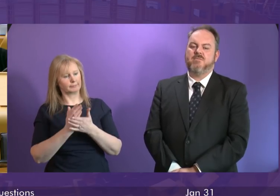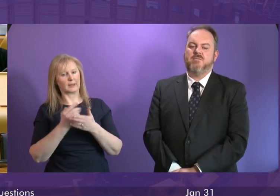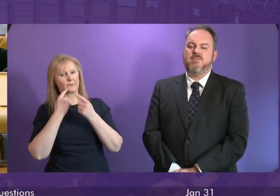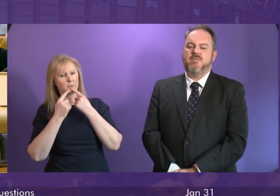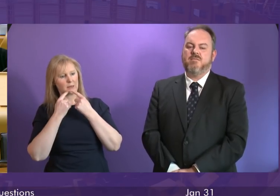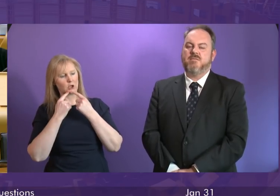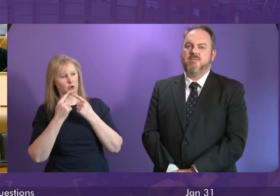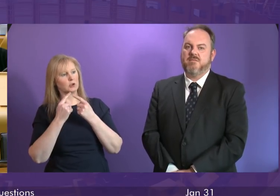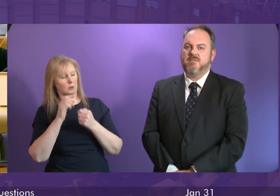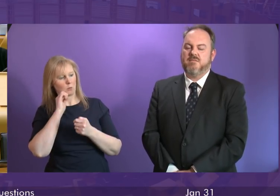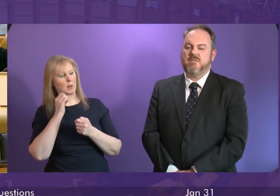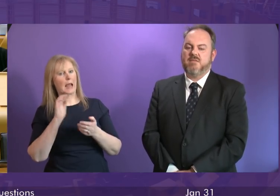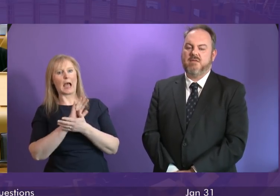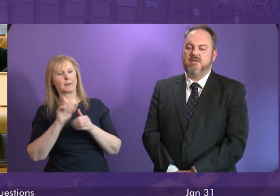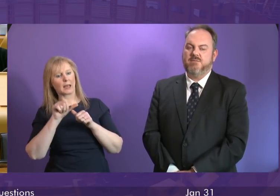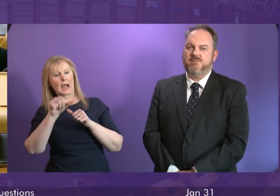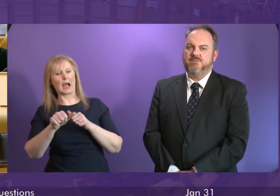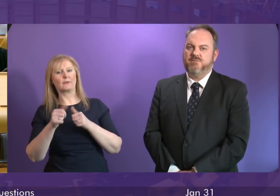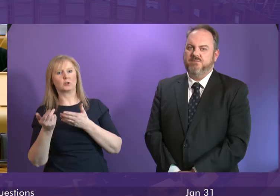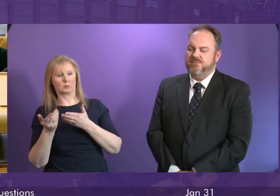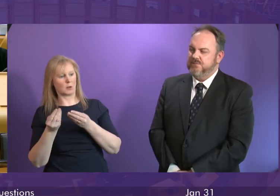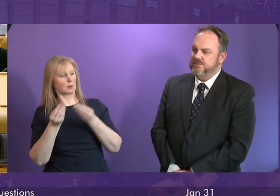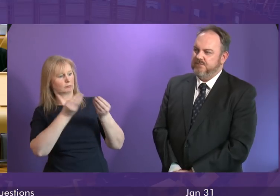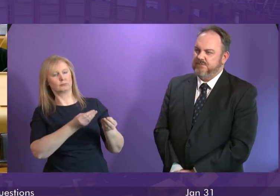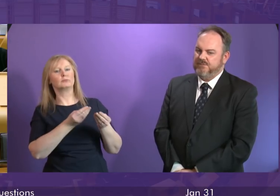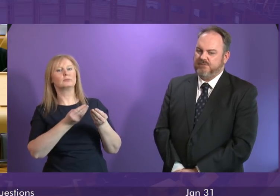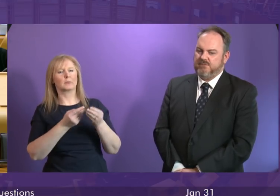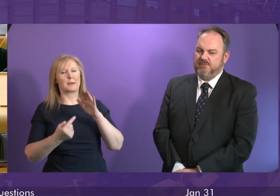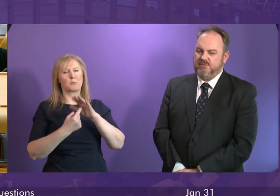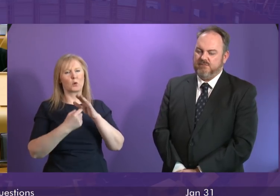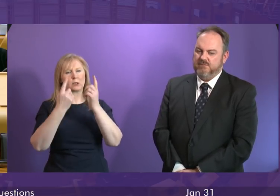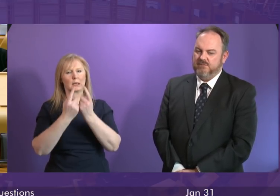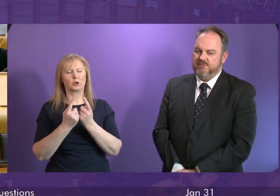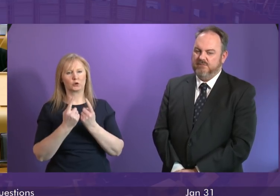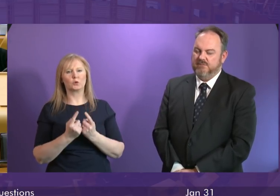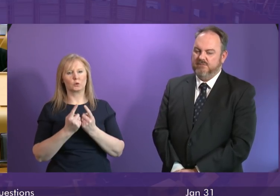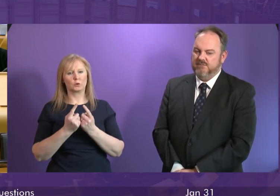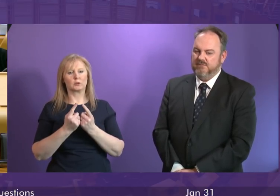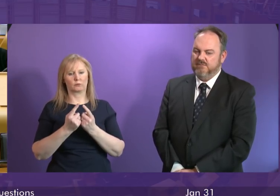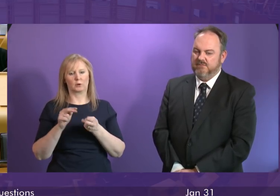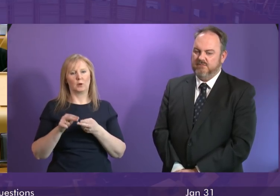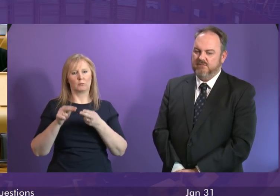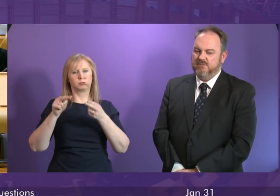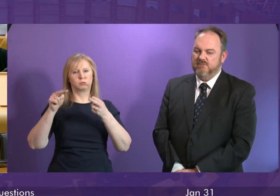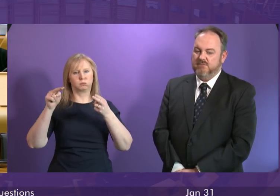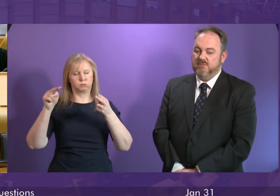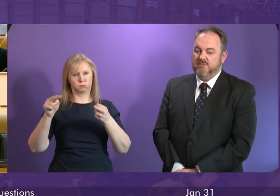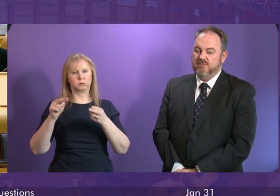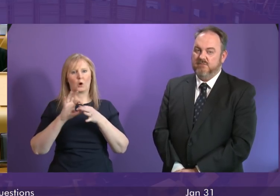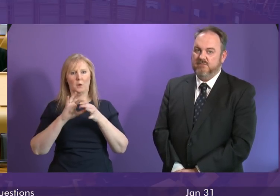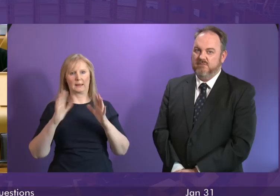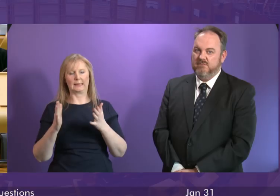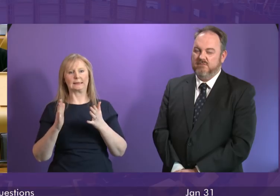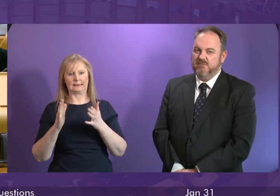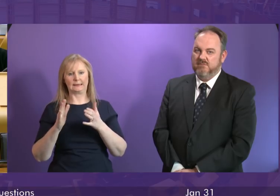happily supply it after this session but these are important issues in terms of the rise in the last year in homelessness after an eight year